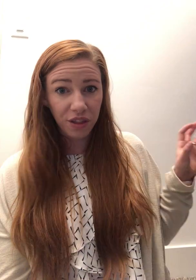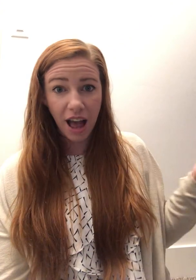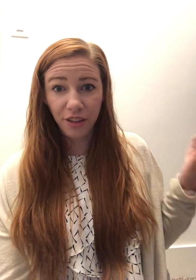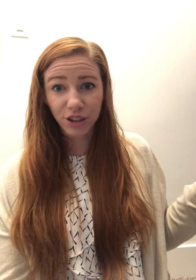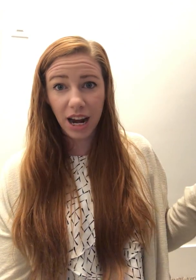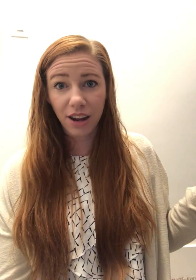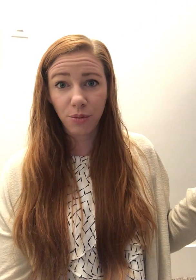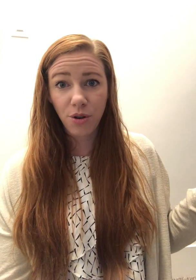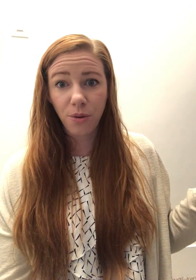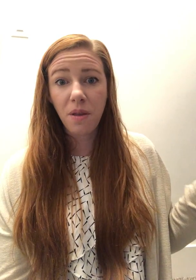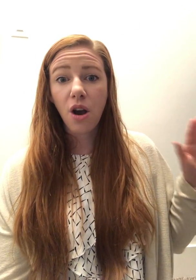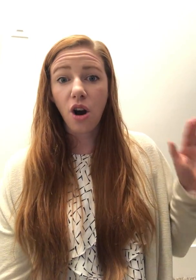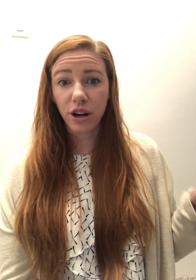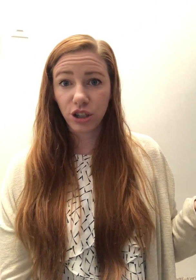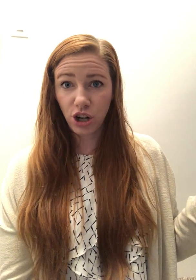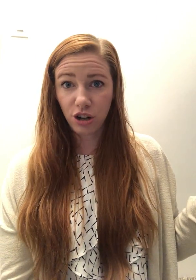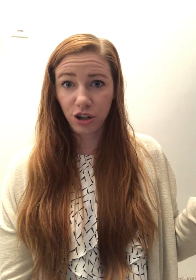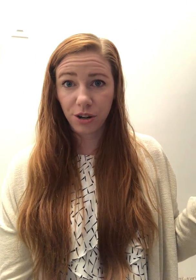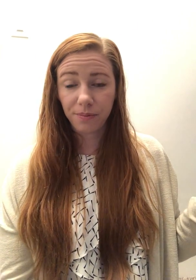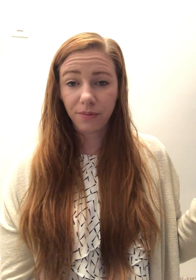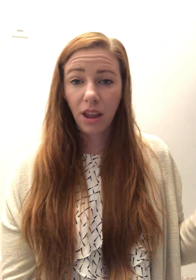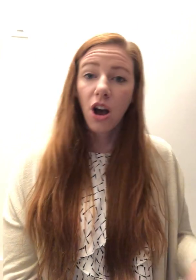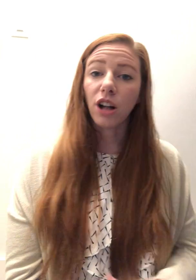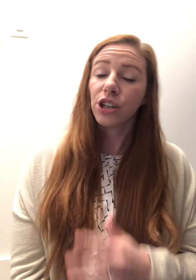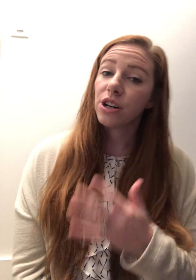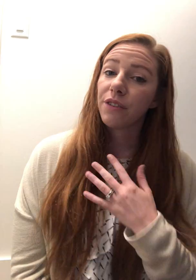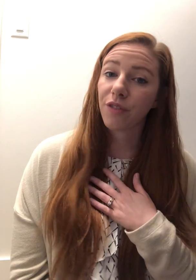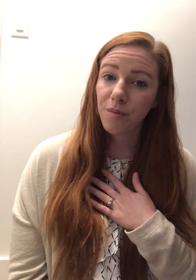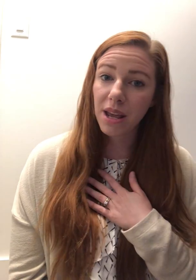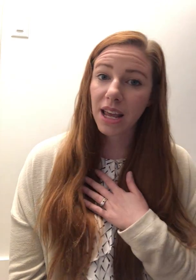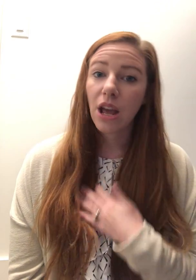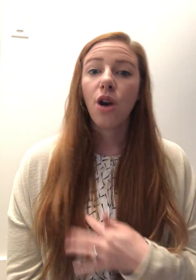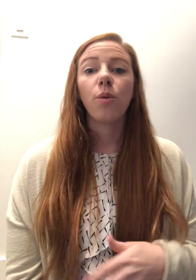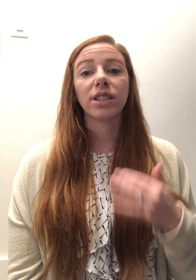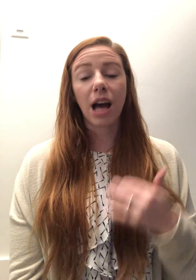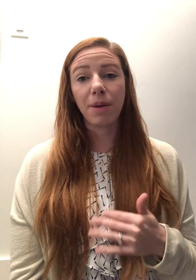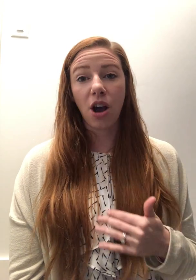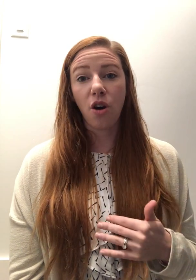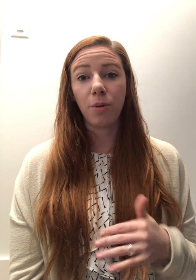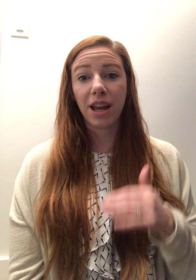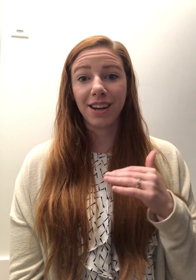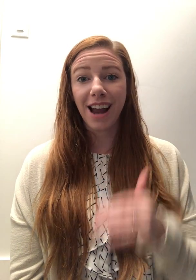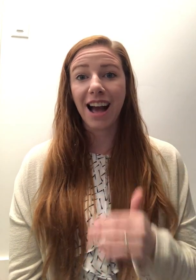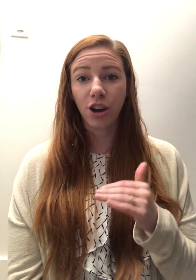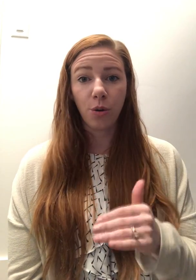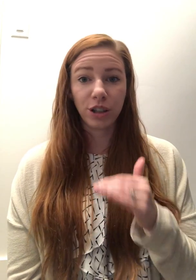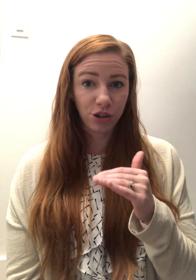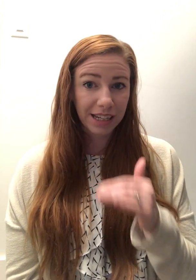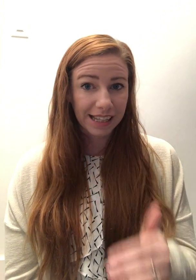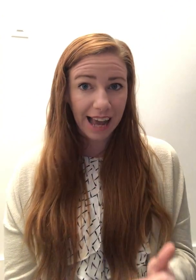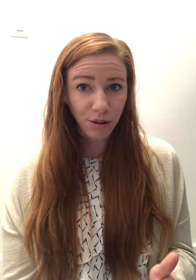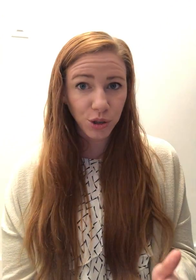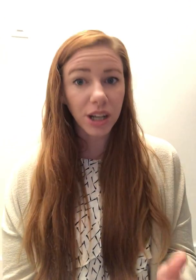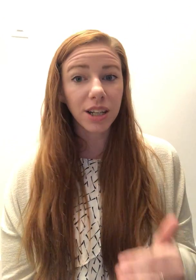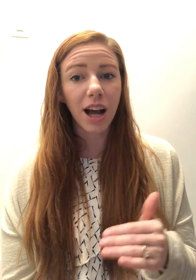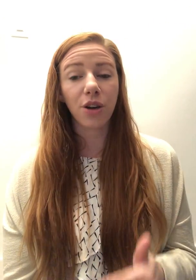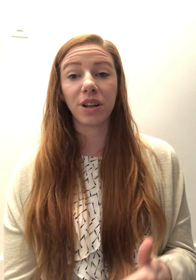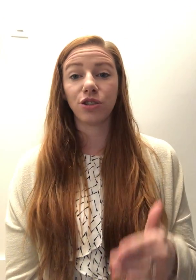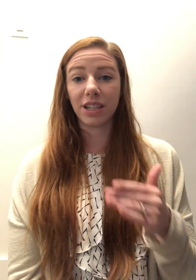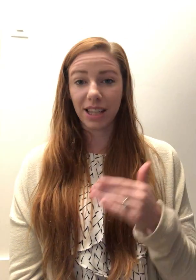on the other side of the room on its charger. Alternative for me was coming home and not going straight to the couch and not going straight to